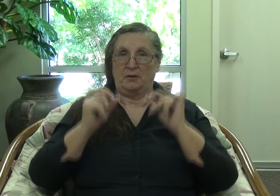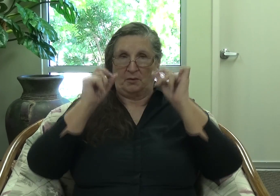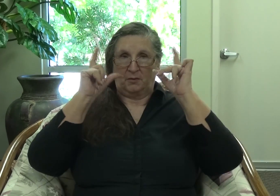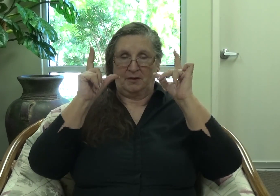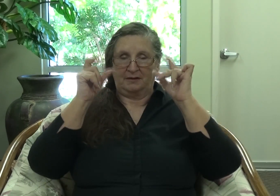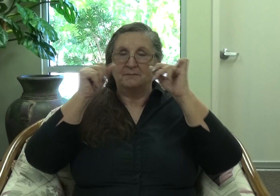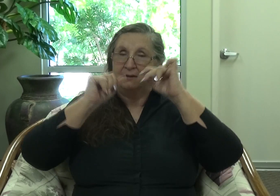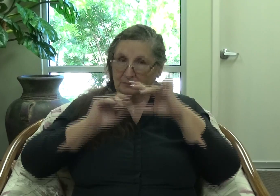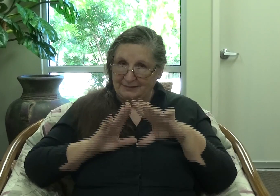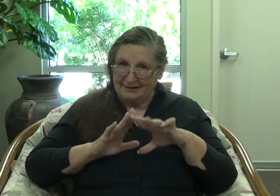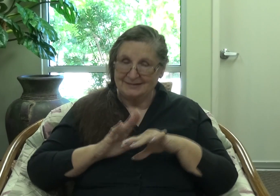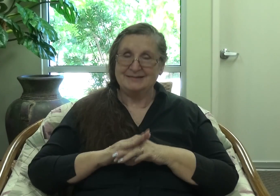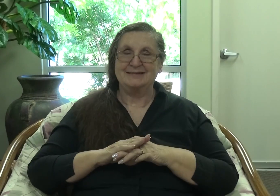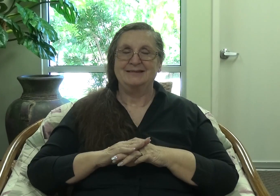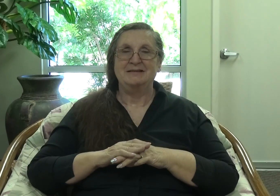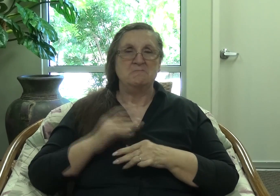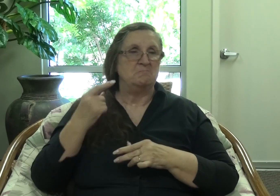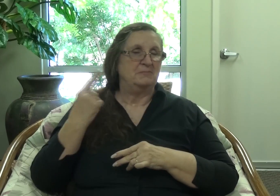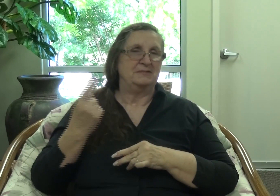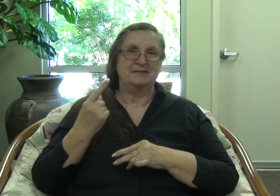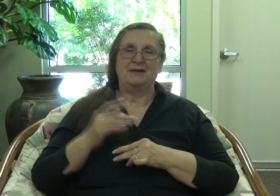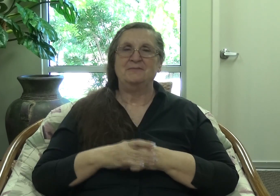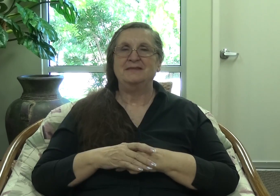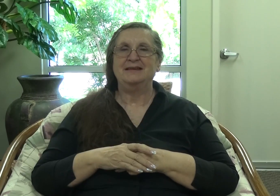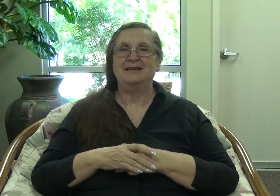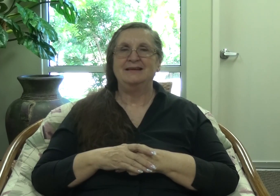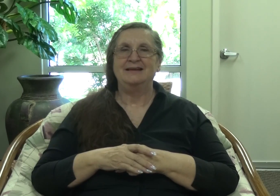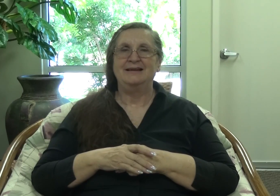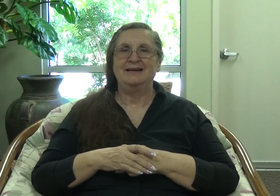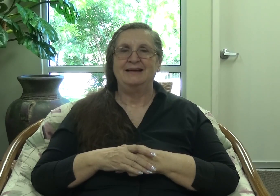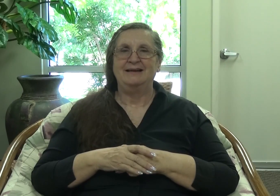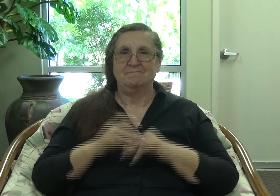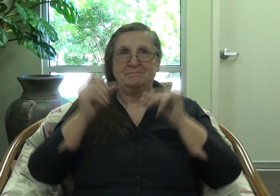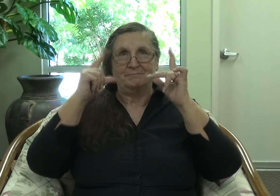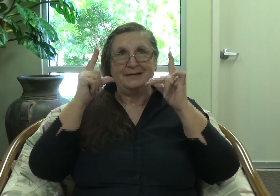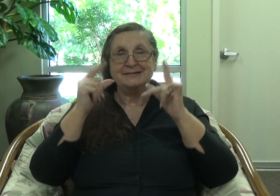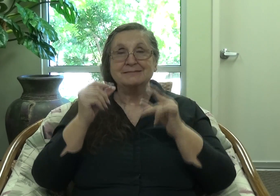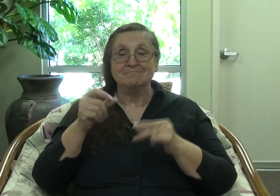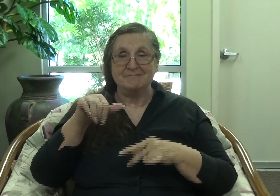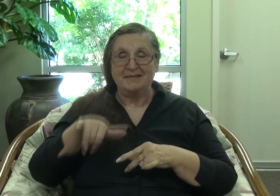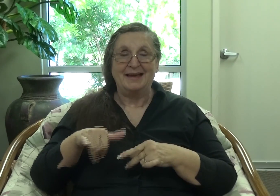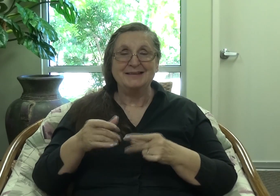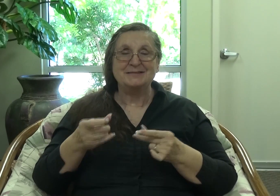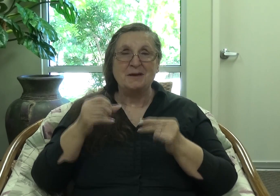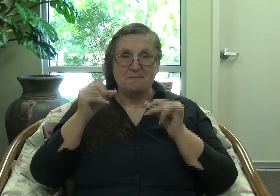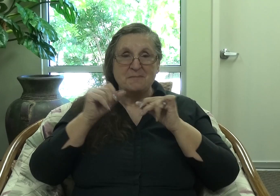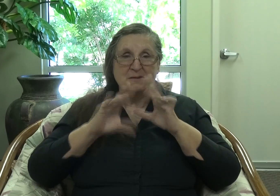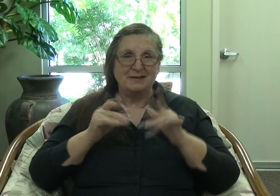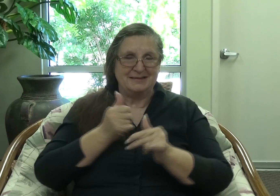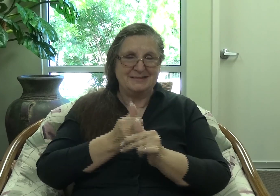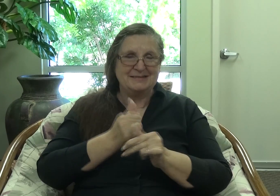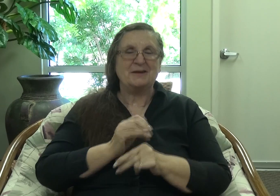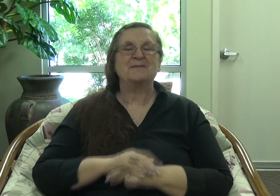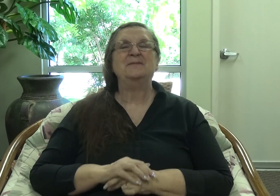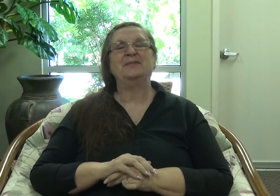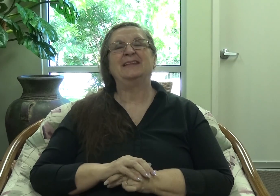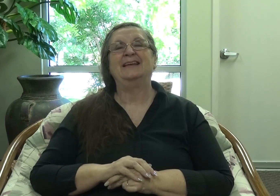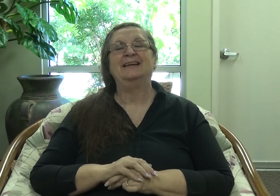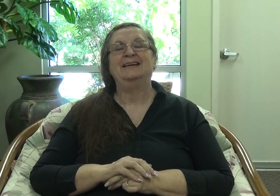blessed by something. Well, guess waking up is being blessed in itself. So, like, with that being